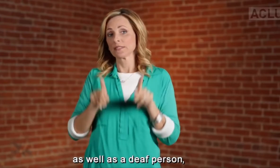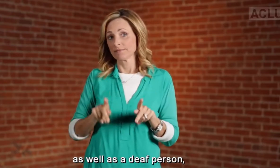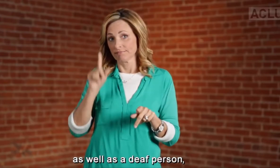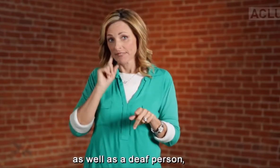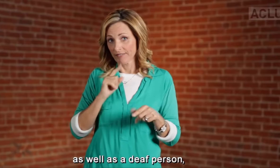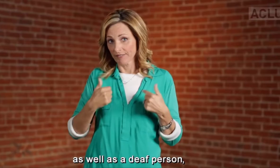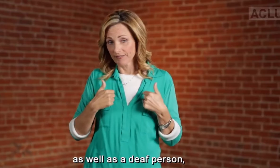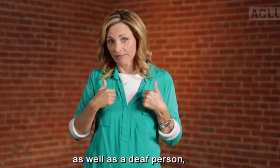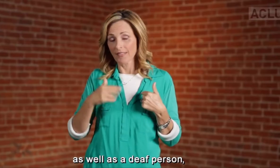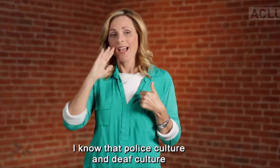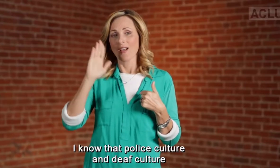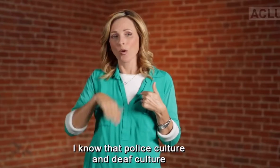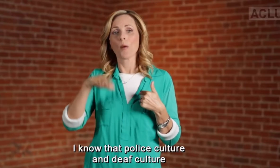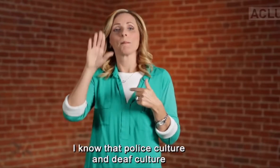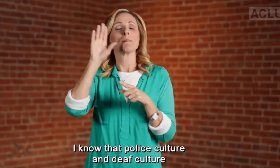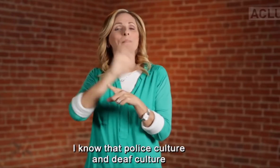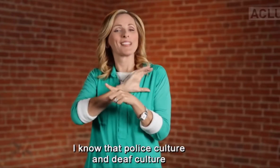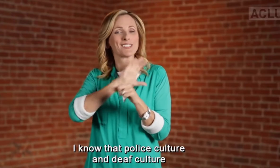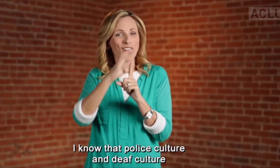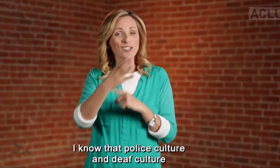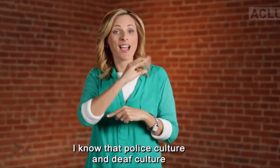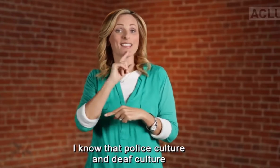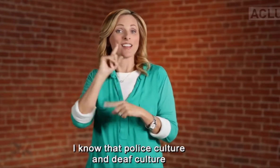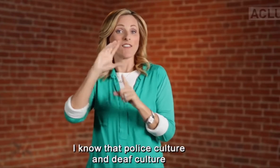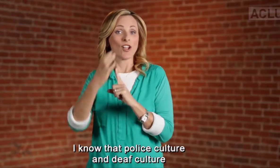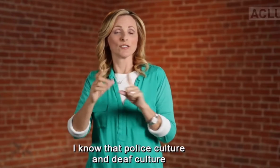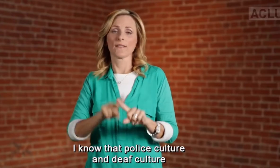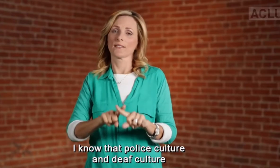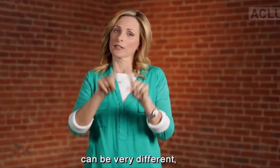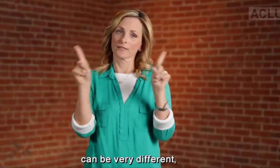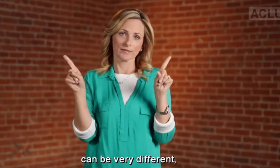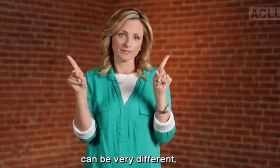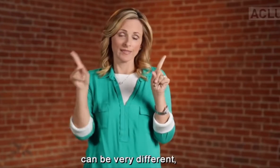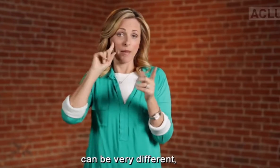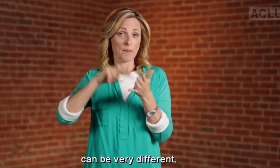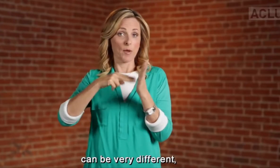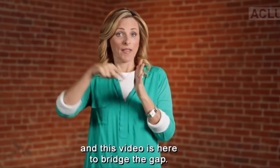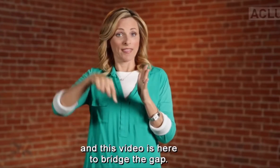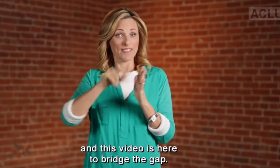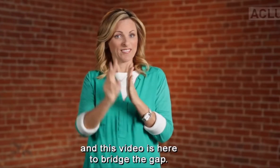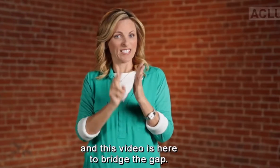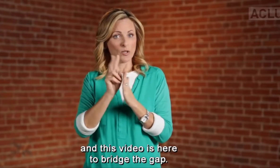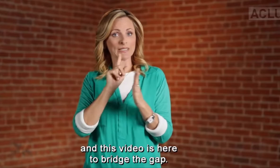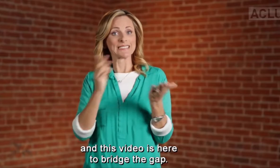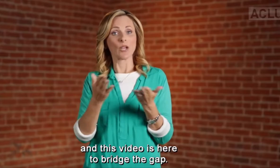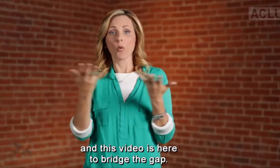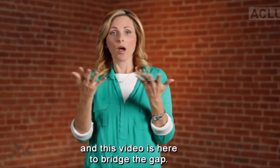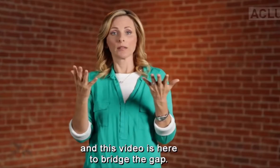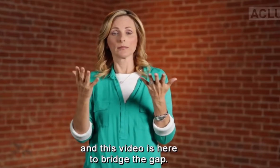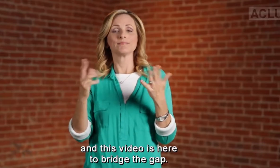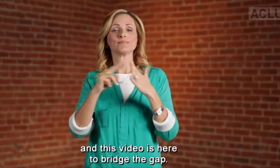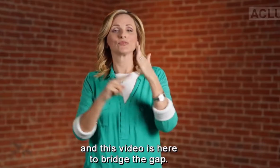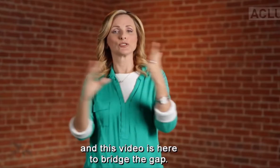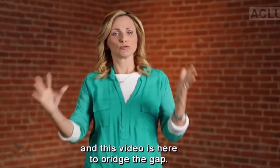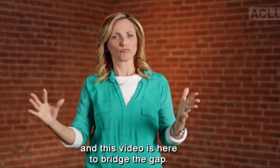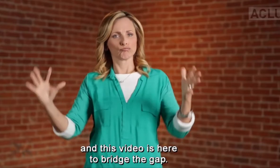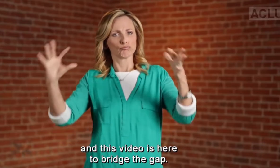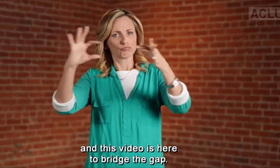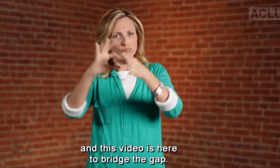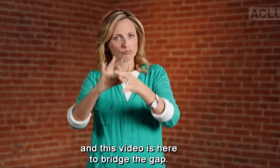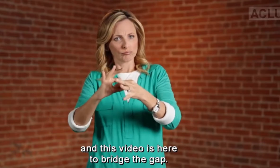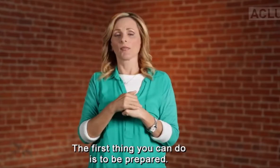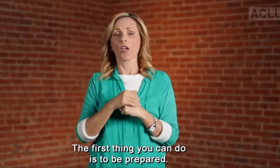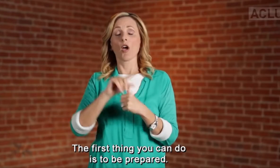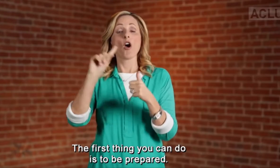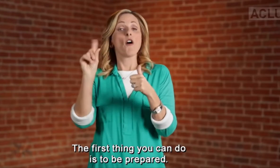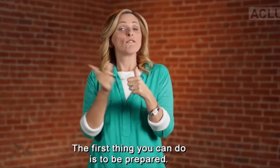as well as a deaf person, I know that police culture and deaf culture can be very different, and this video is here to bridge